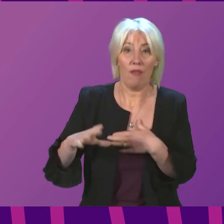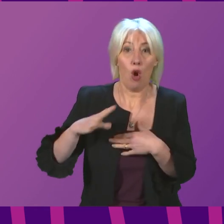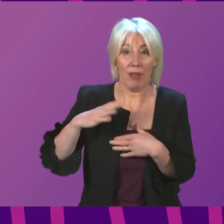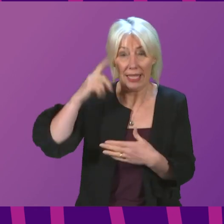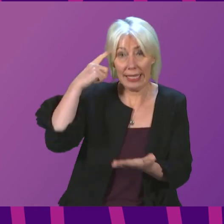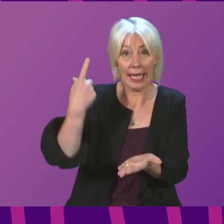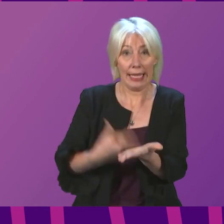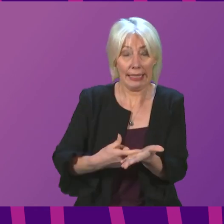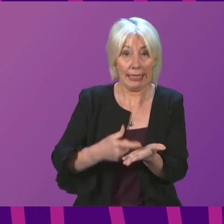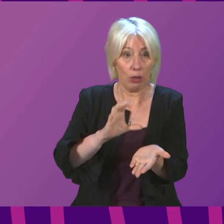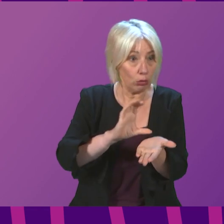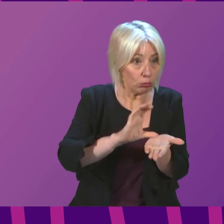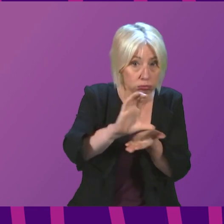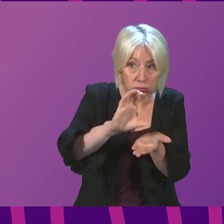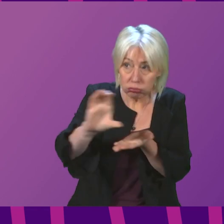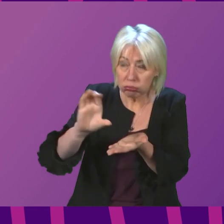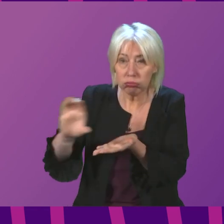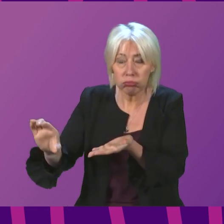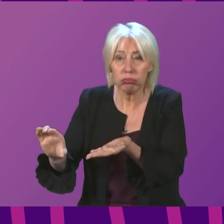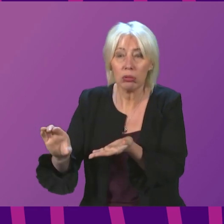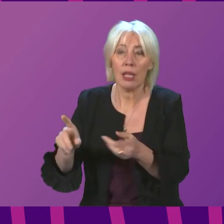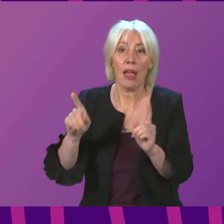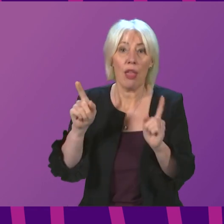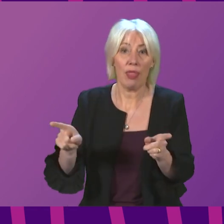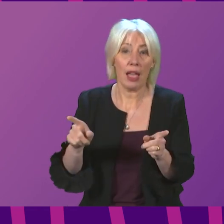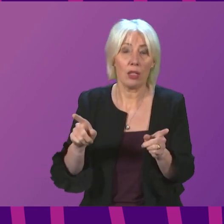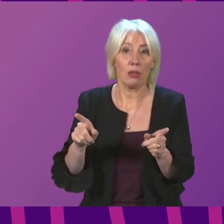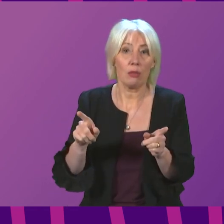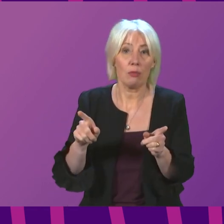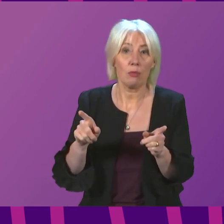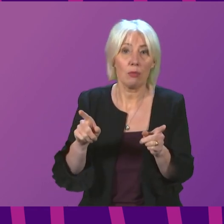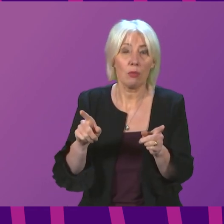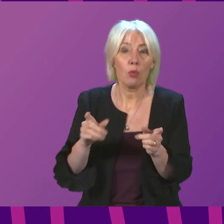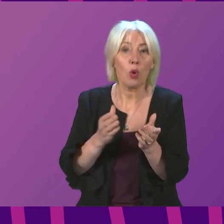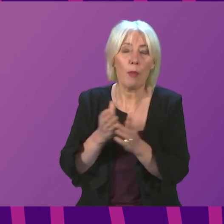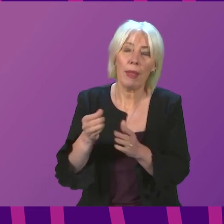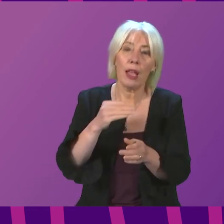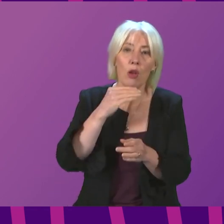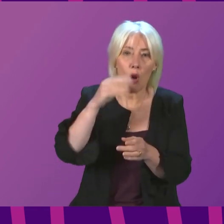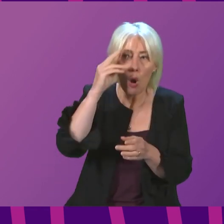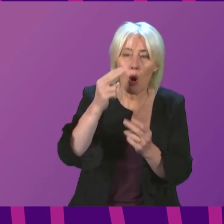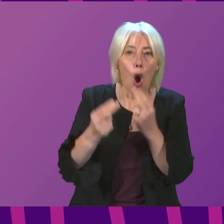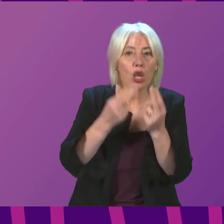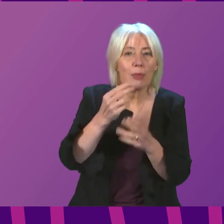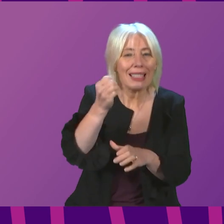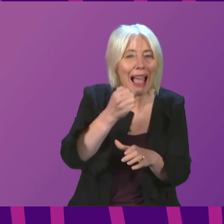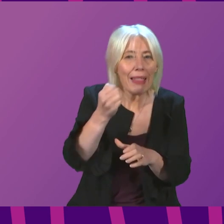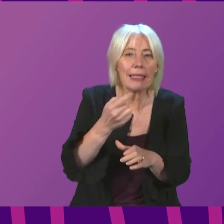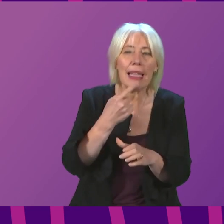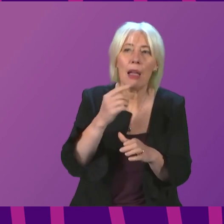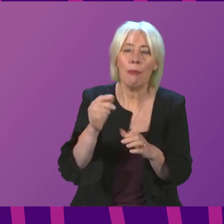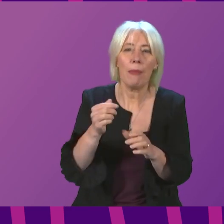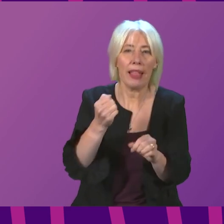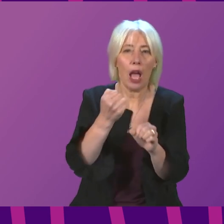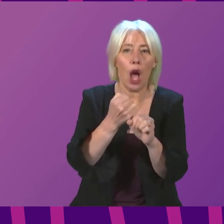decisions on allocations around has been provided, for example, to hospitality in terms of set-level